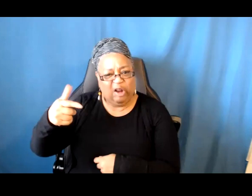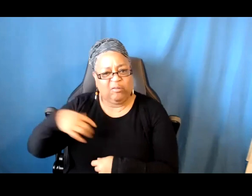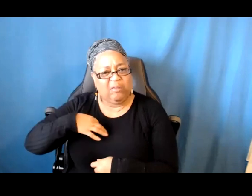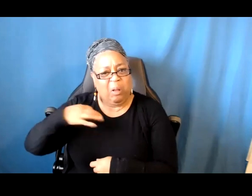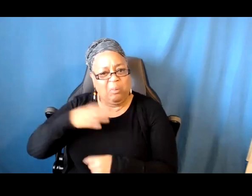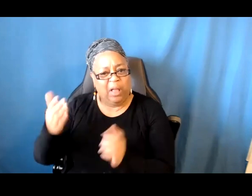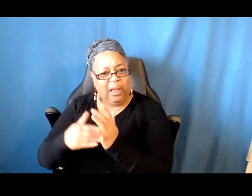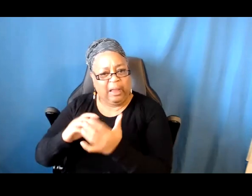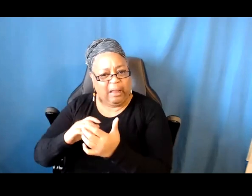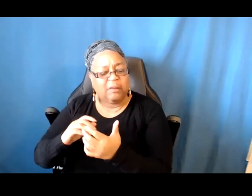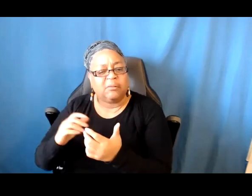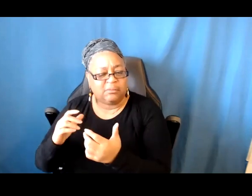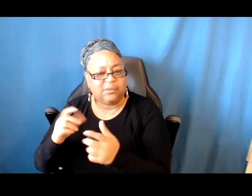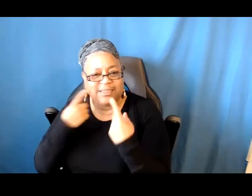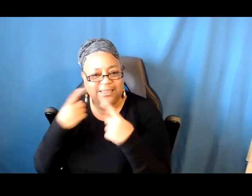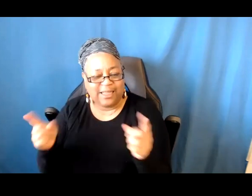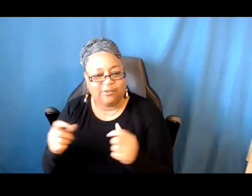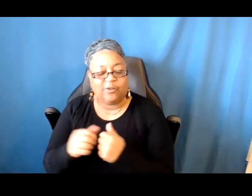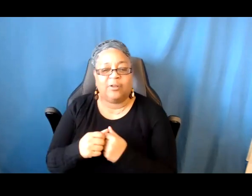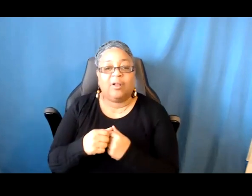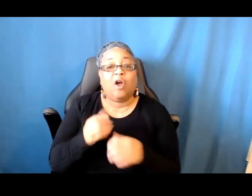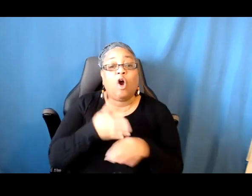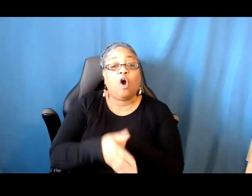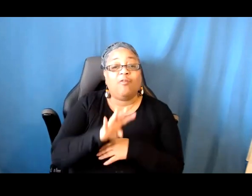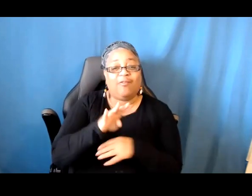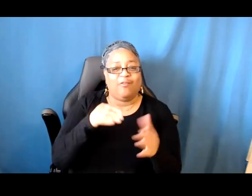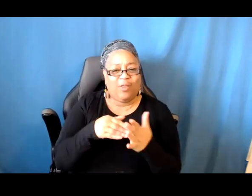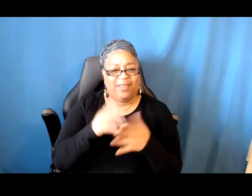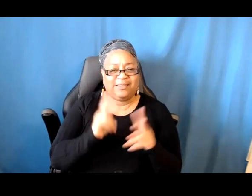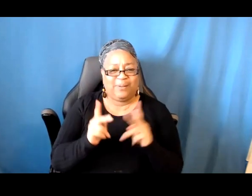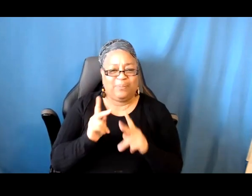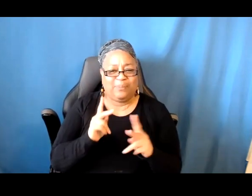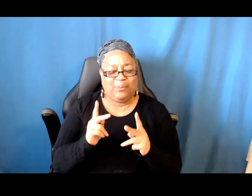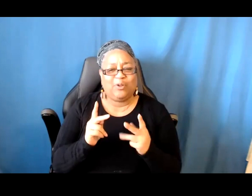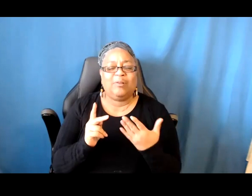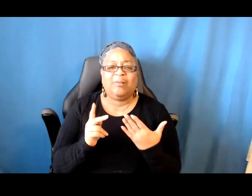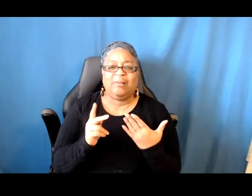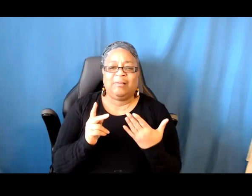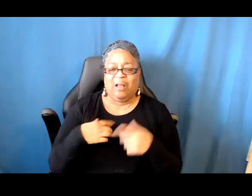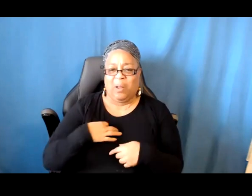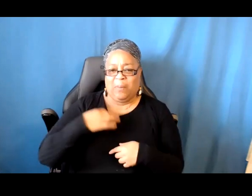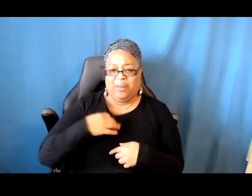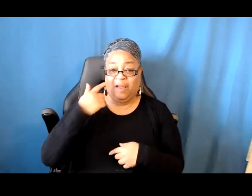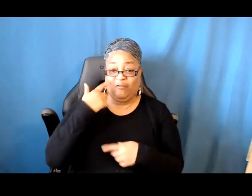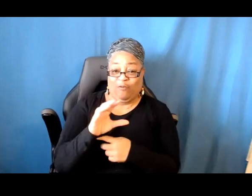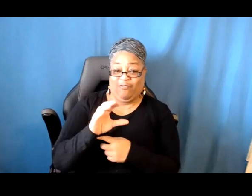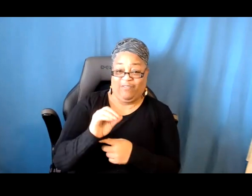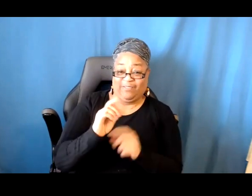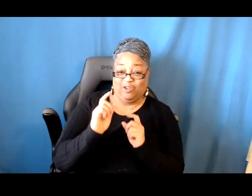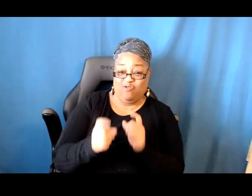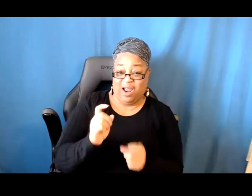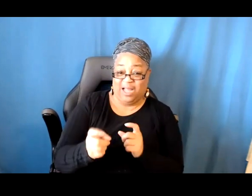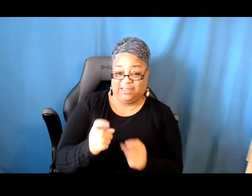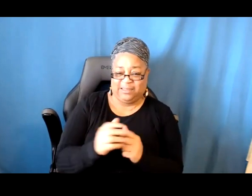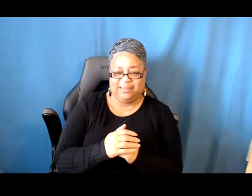know, it's over 4,000 people applying for about 50 grants is, you know, just over a 1